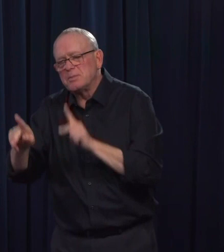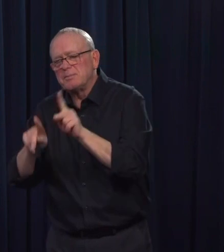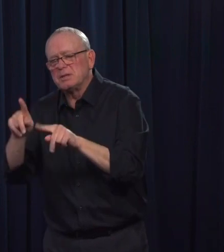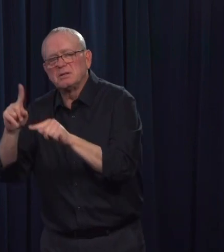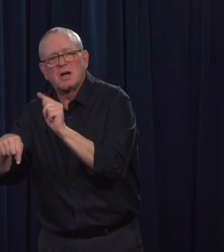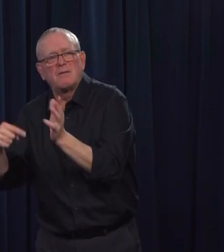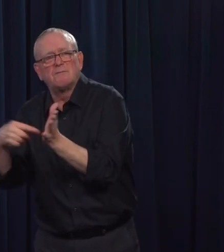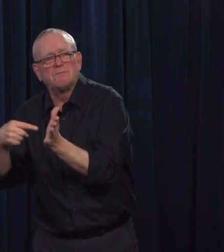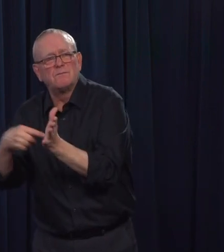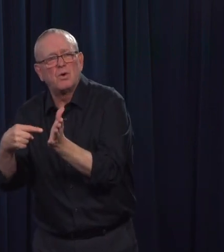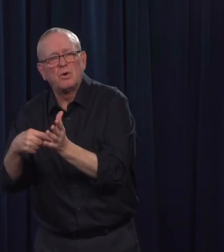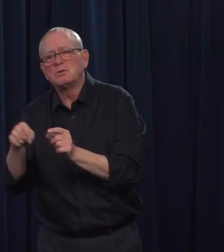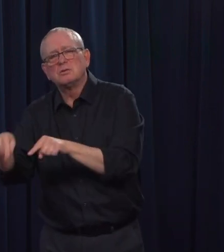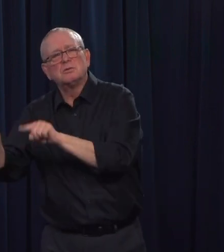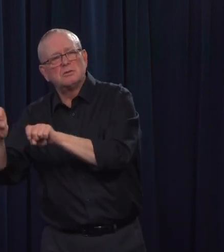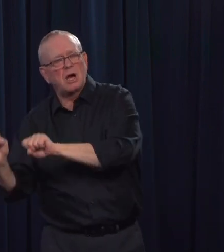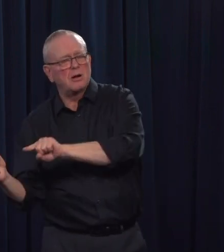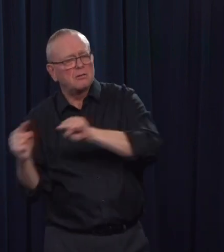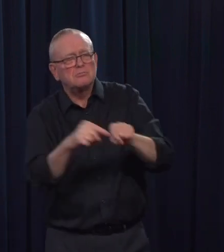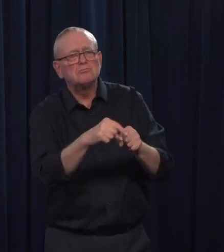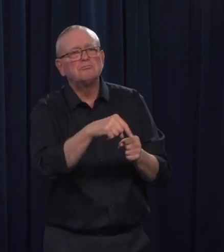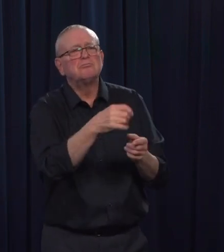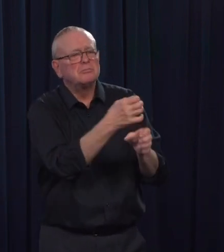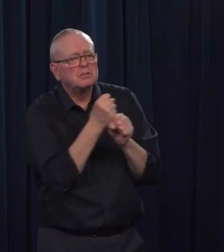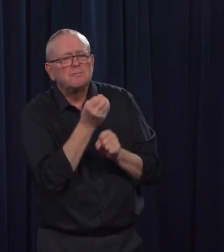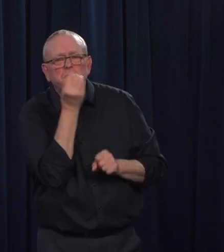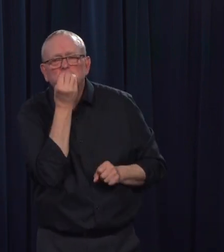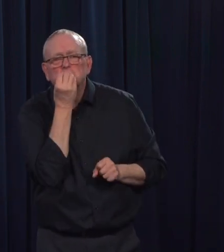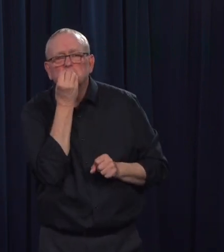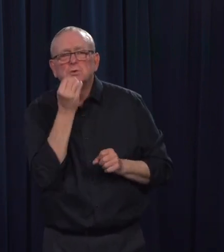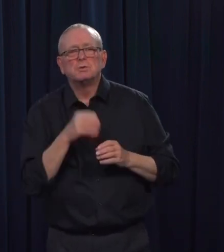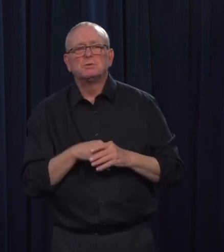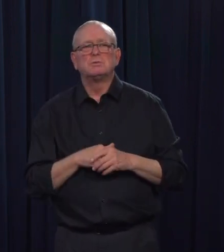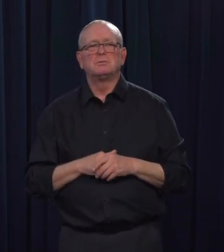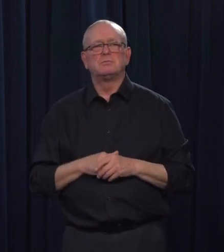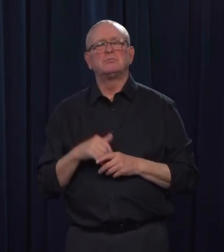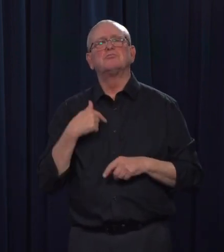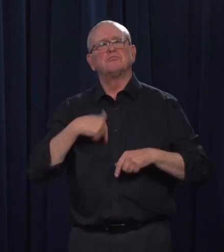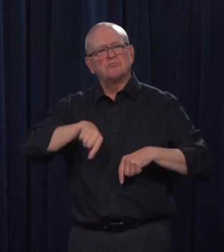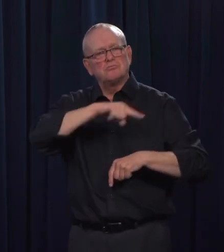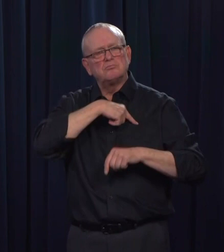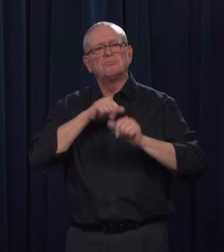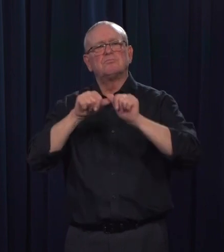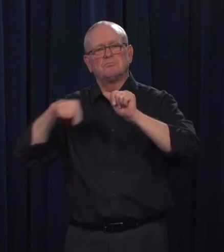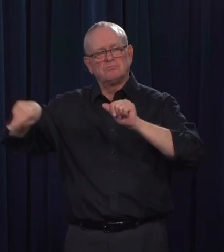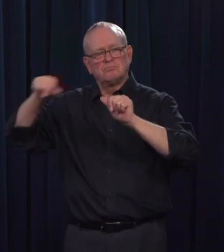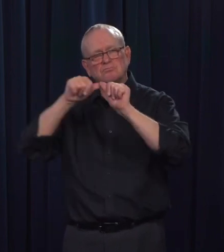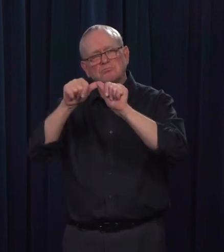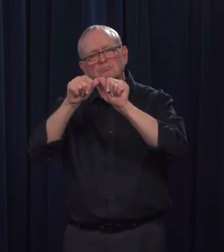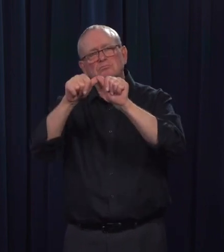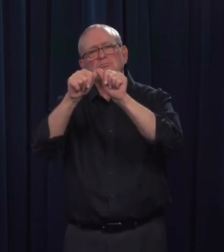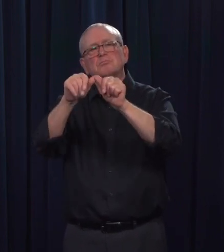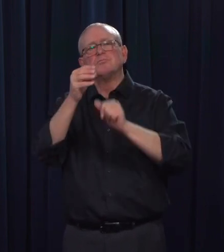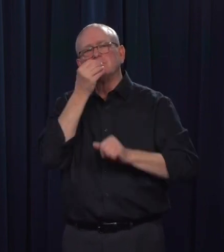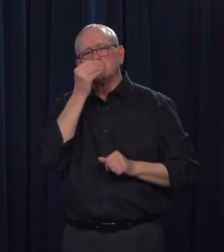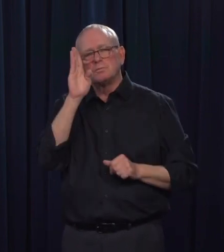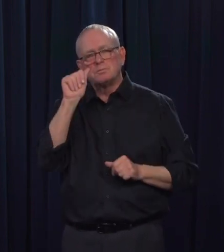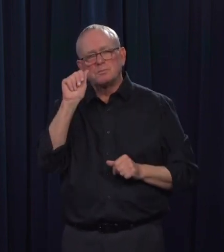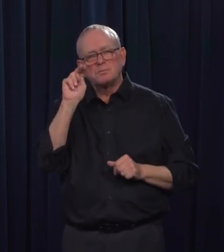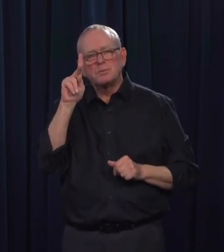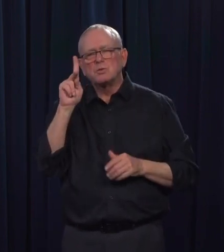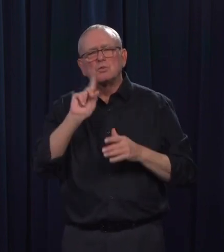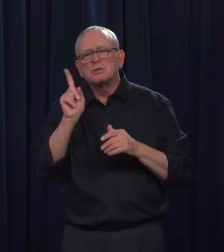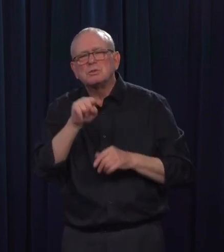in constant contact with food banks to see, you know, where is the demand? And is there something, what the capacity that they could actually take